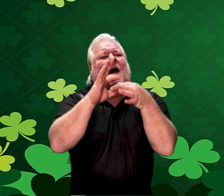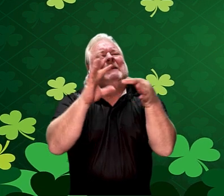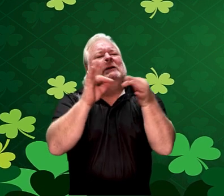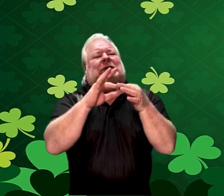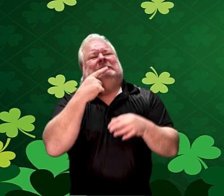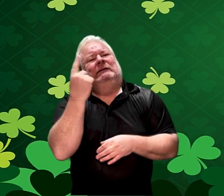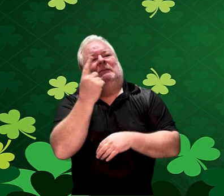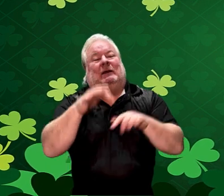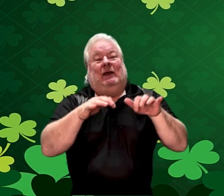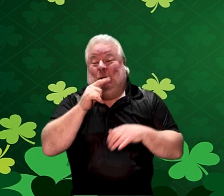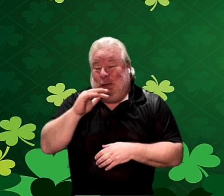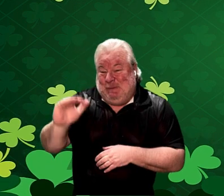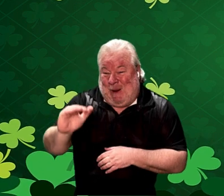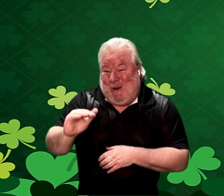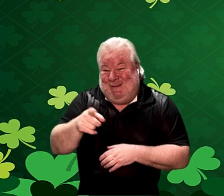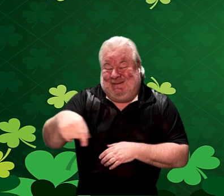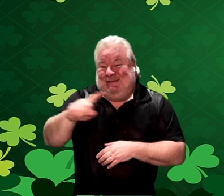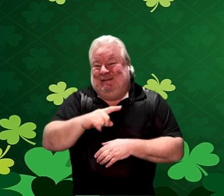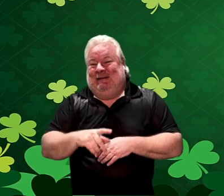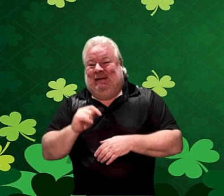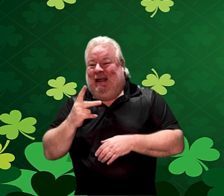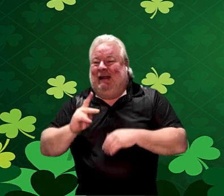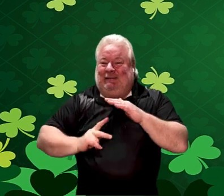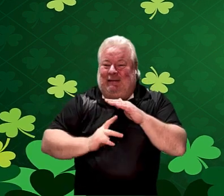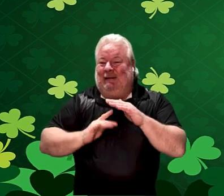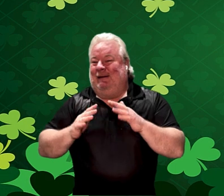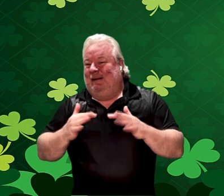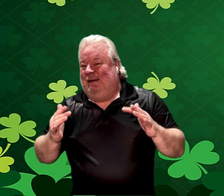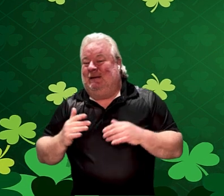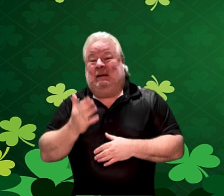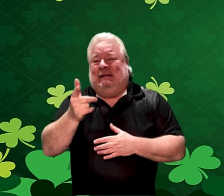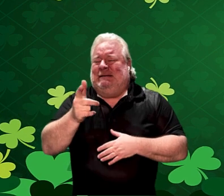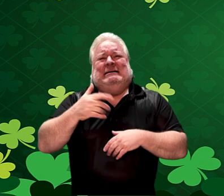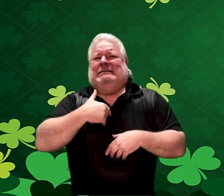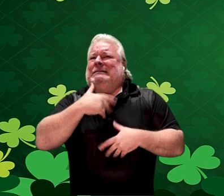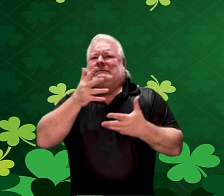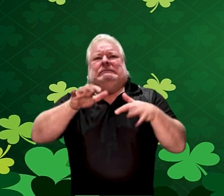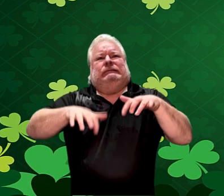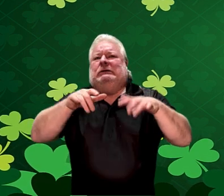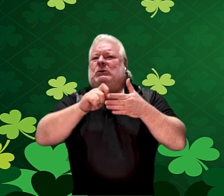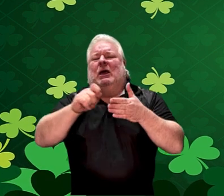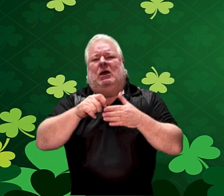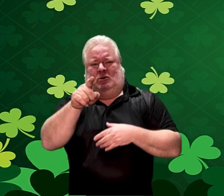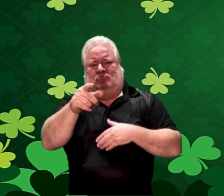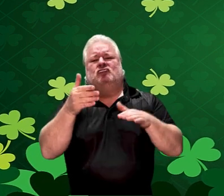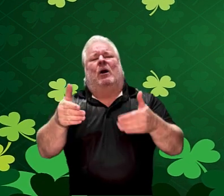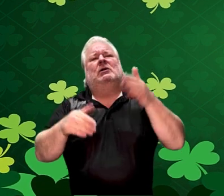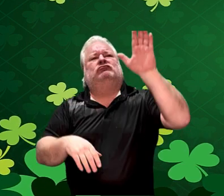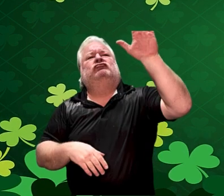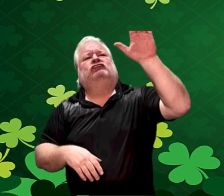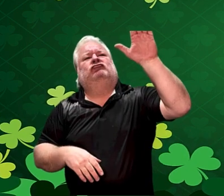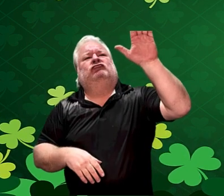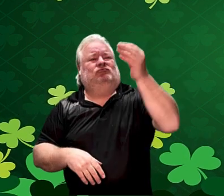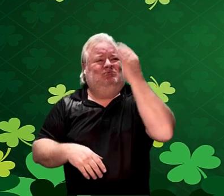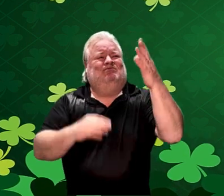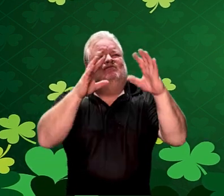comment. For the little ones, if you are not sure how to even write one word, then go ahead